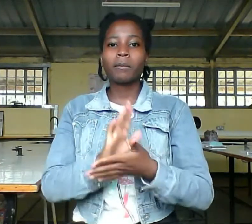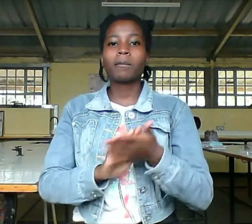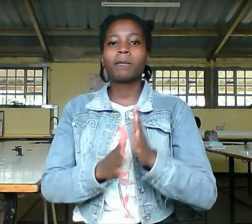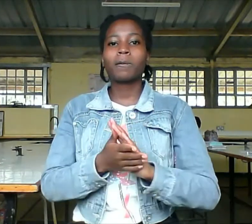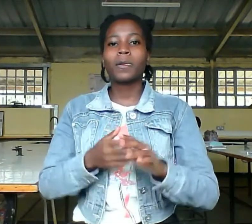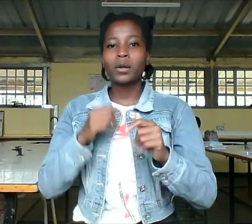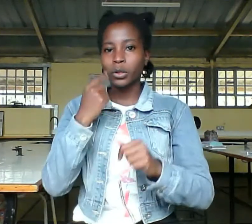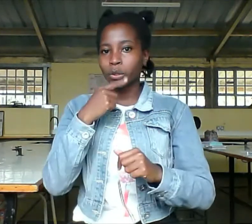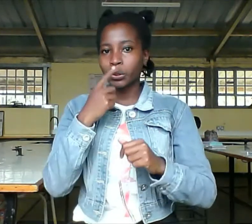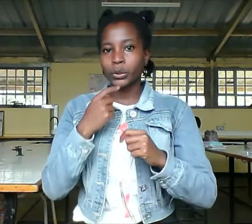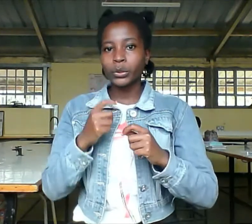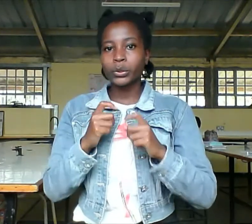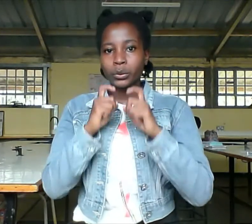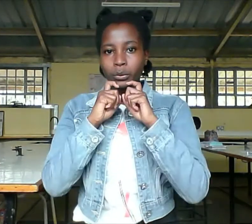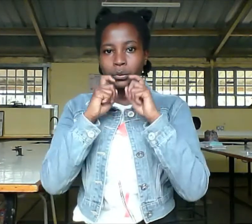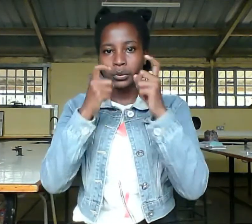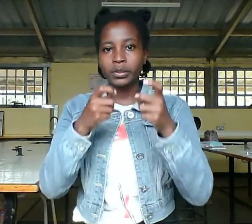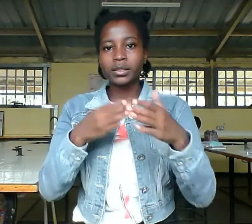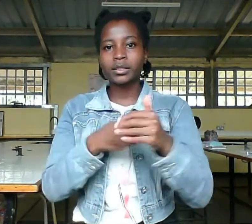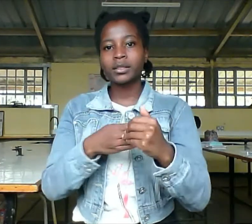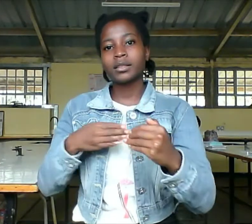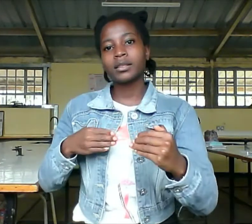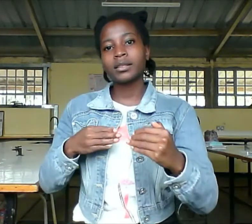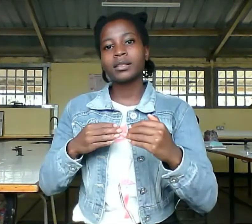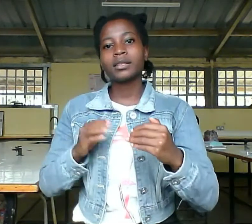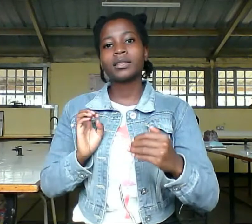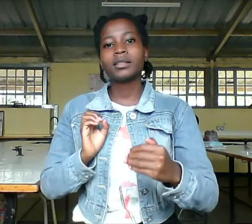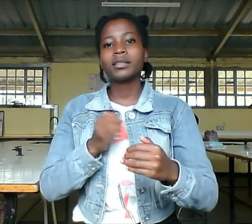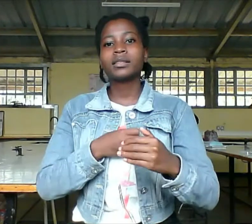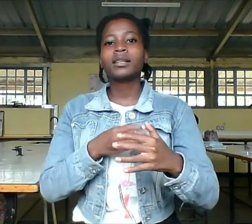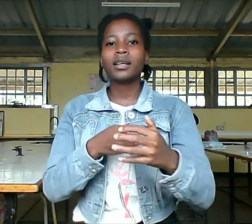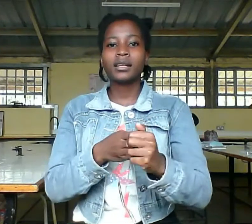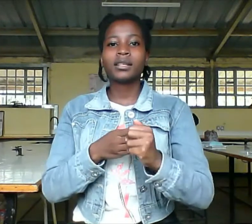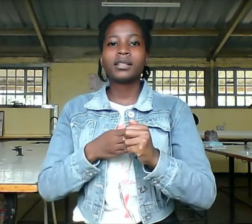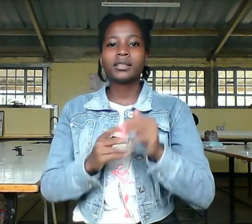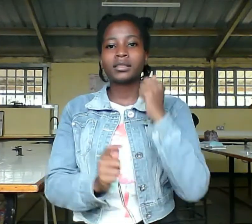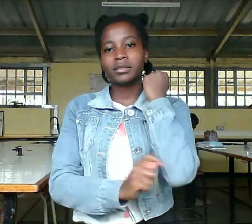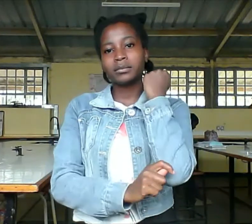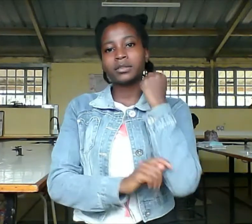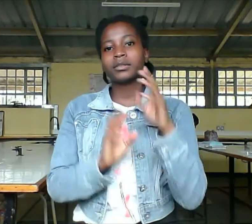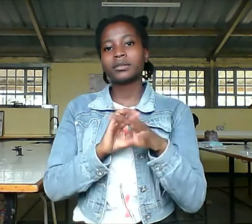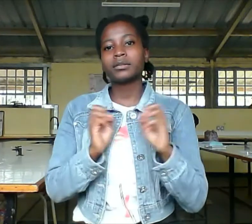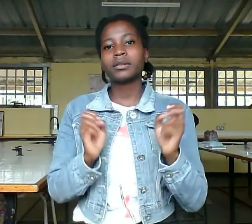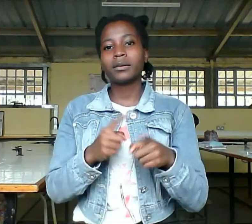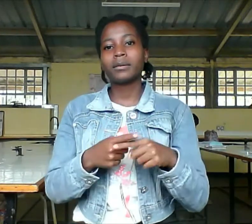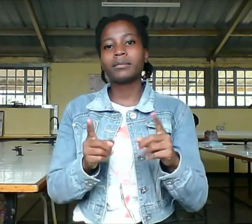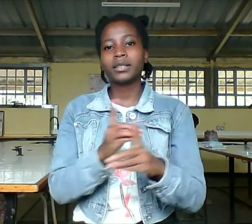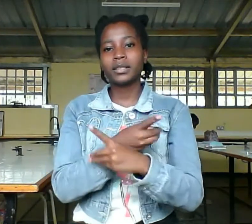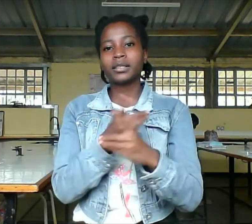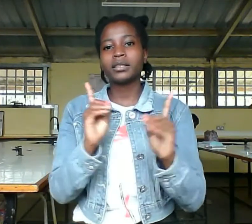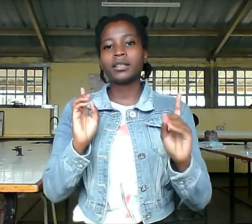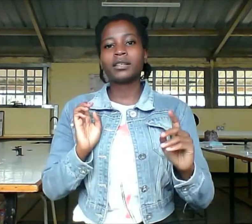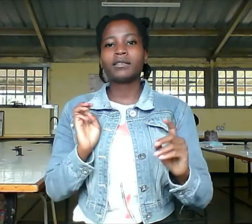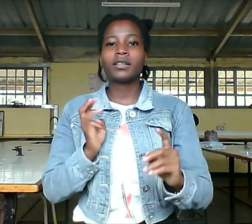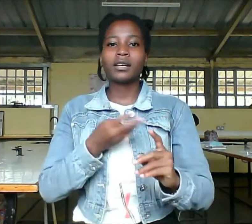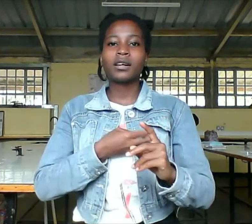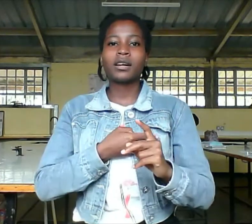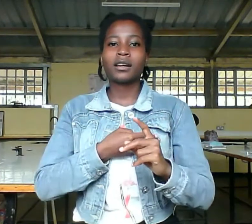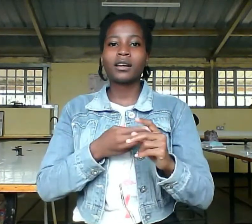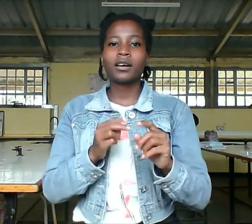us and lead us not into temptation but deliver us from evil. For evil is